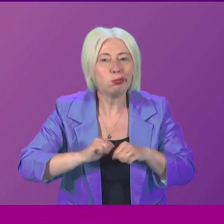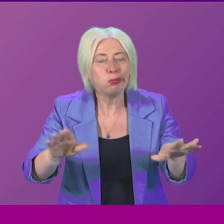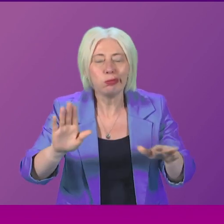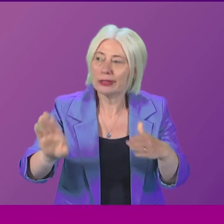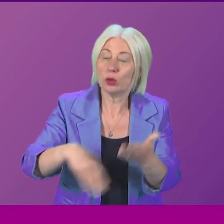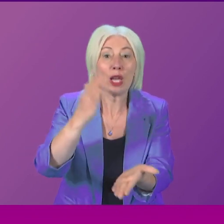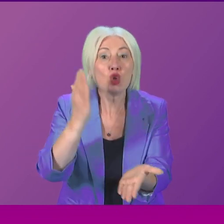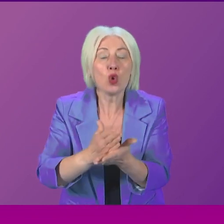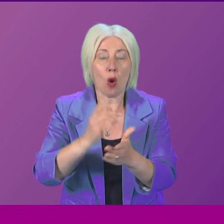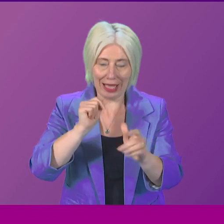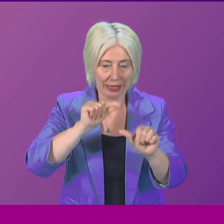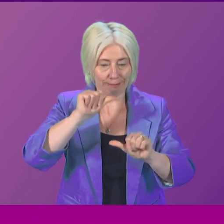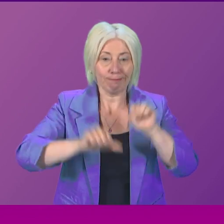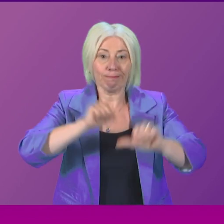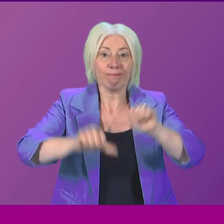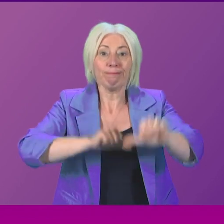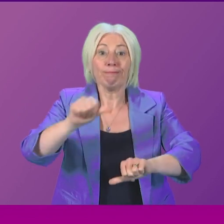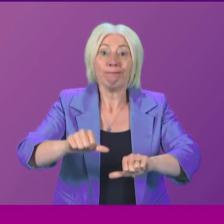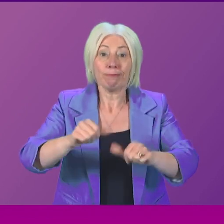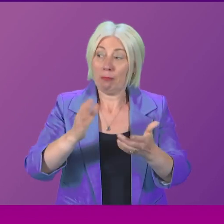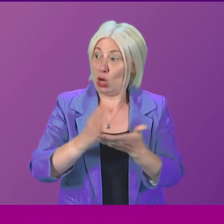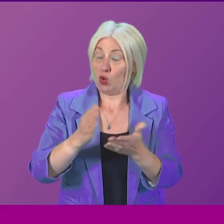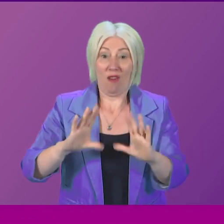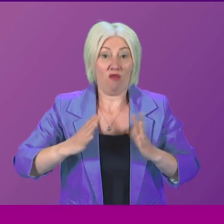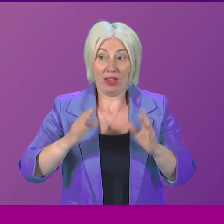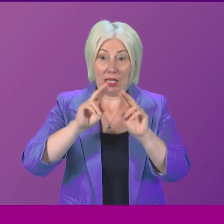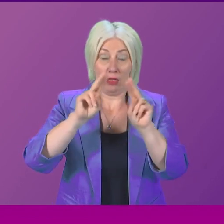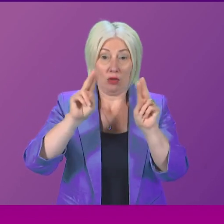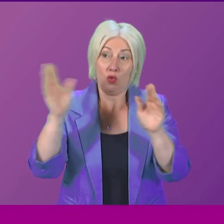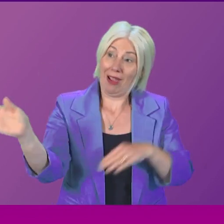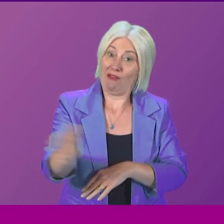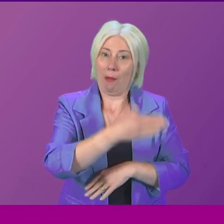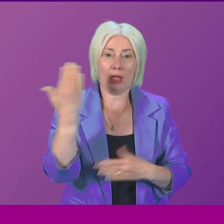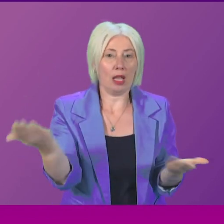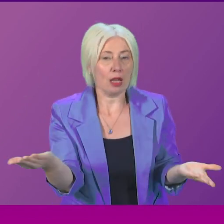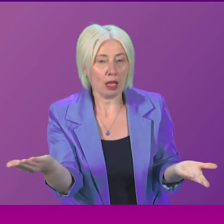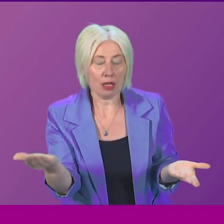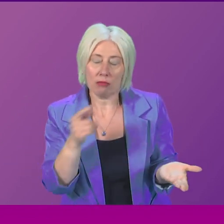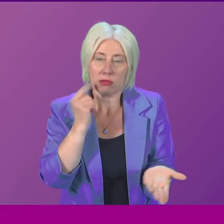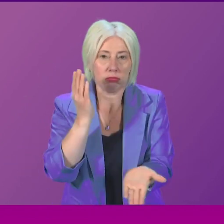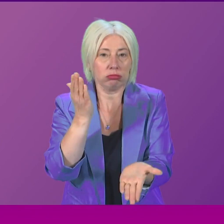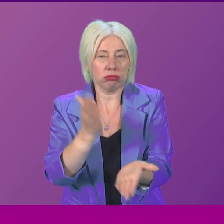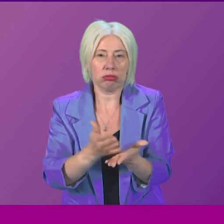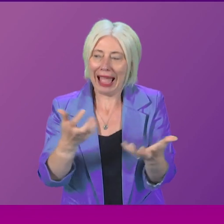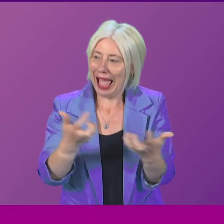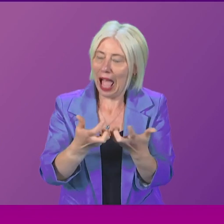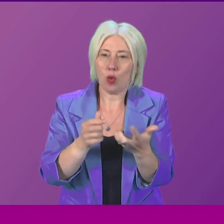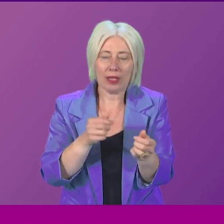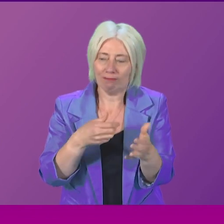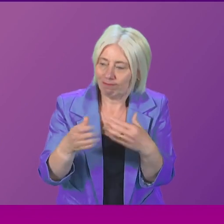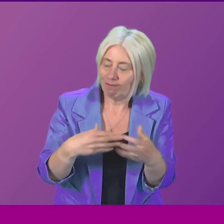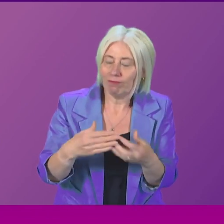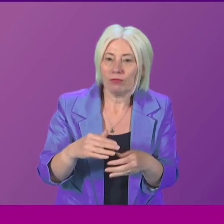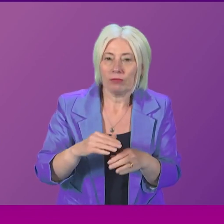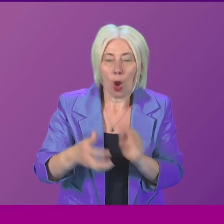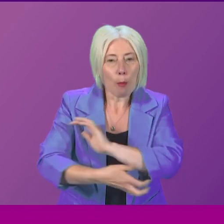that we can progress that universal roll out. And when it comes to ensuring we tackle poverty and